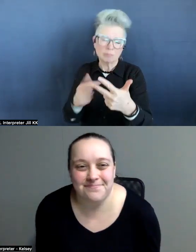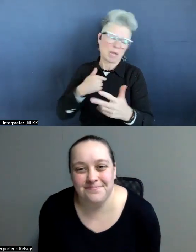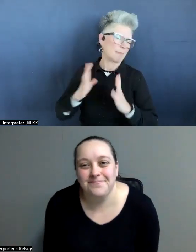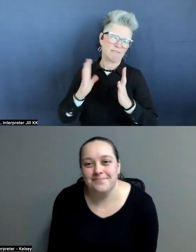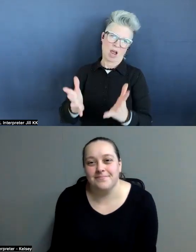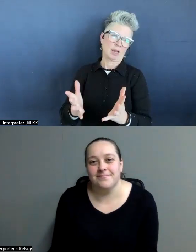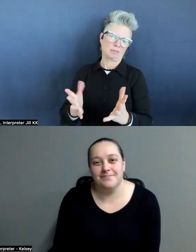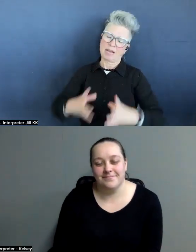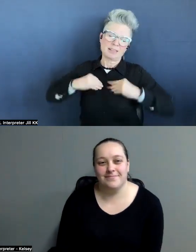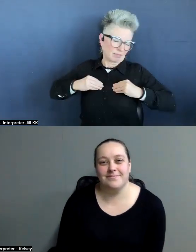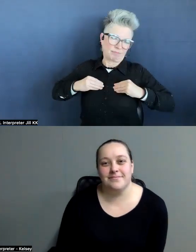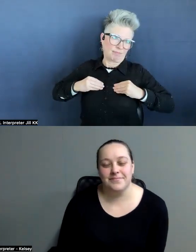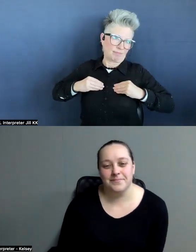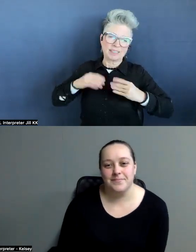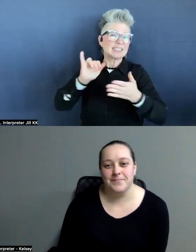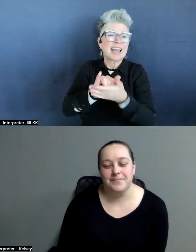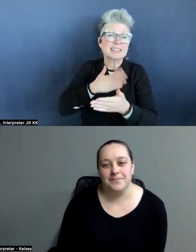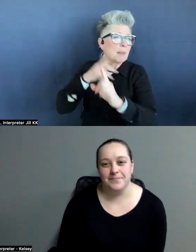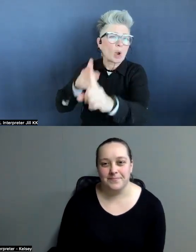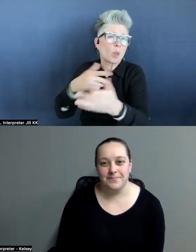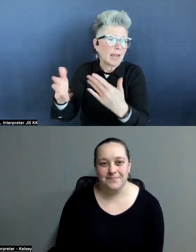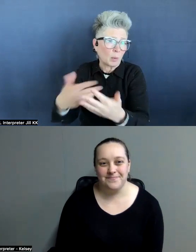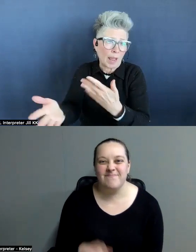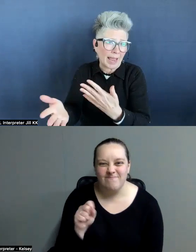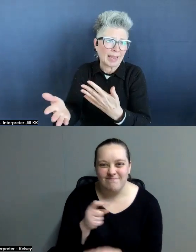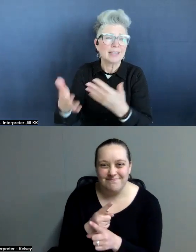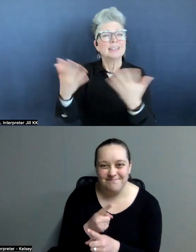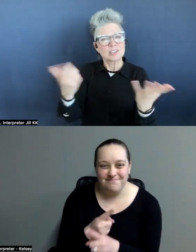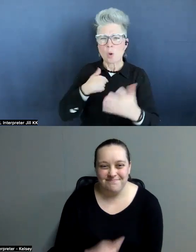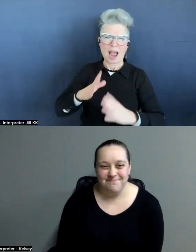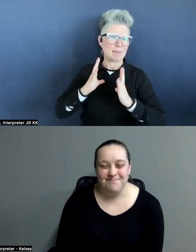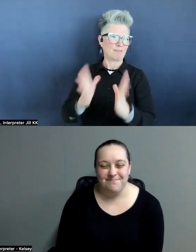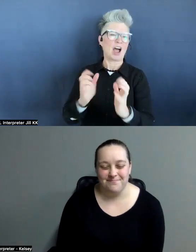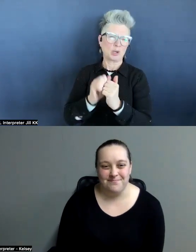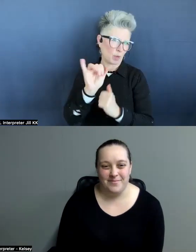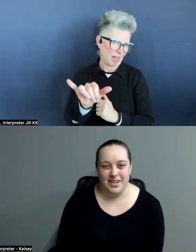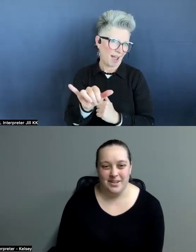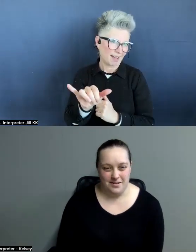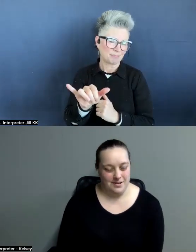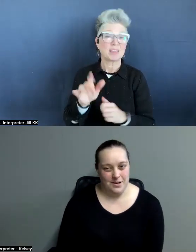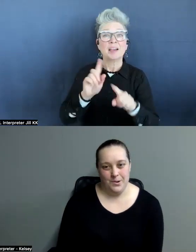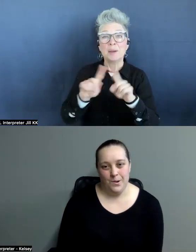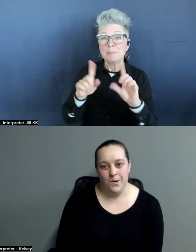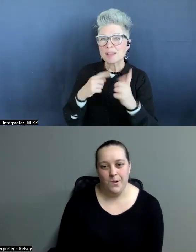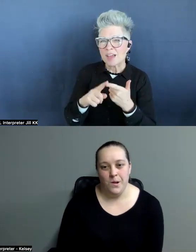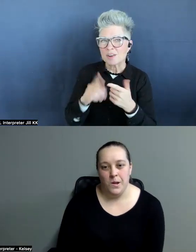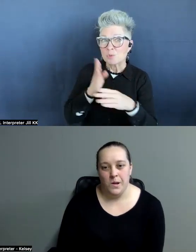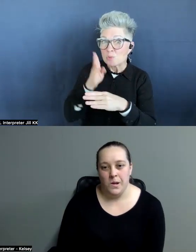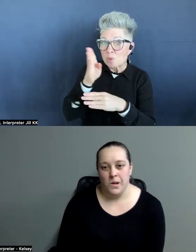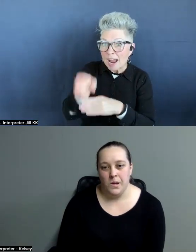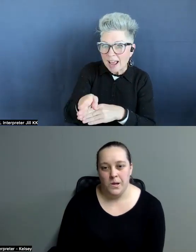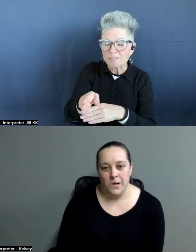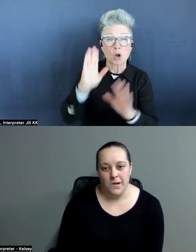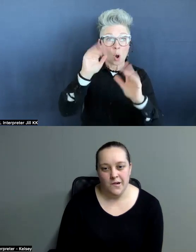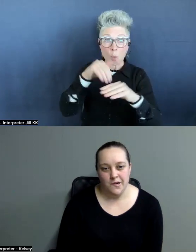is just fine because that's all I set out to do anyway. And so I'm fine with that. But then right after Hope at Christmas